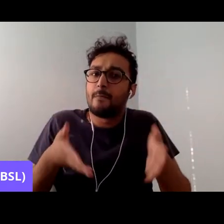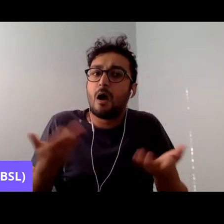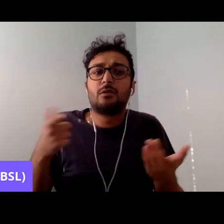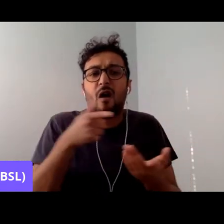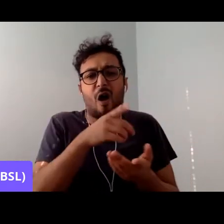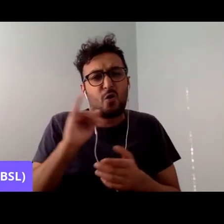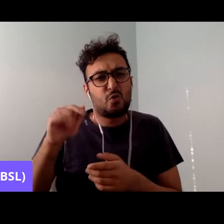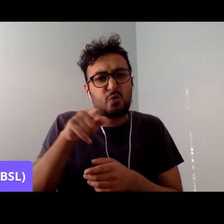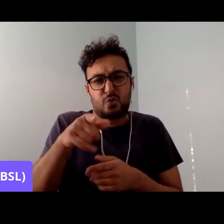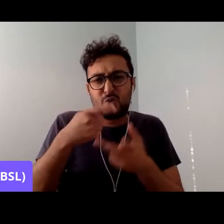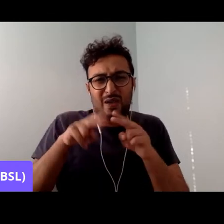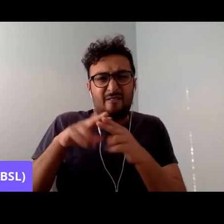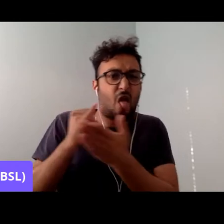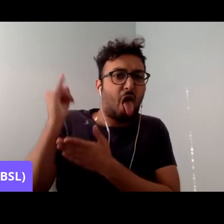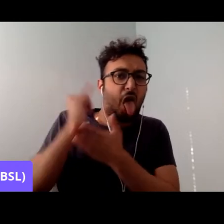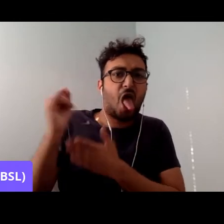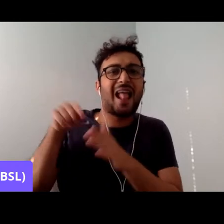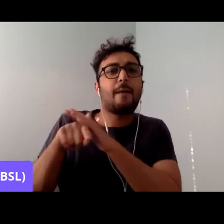rhetoric is.